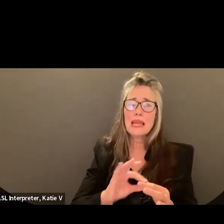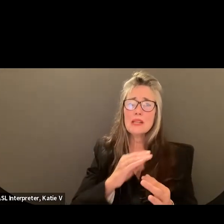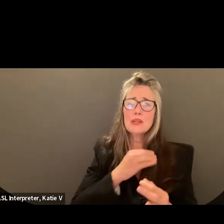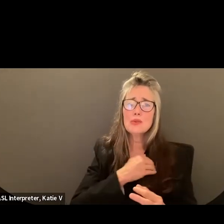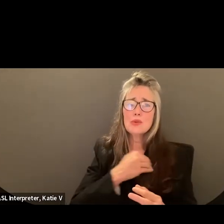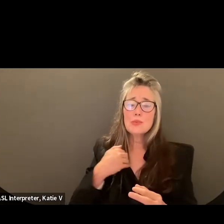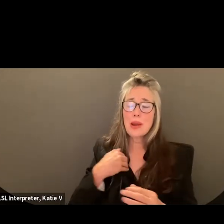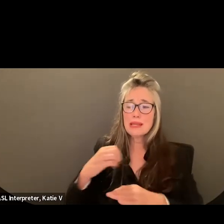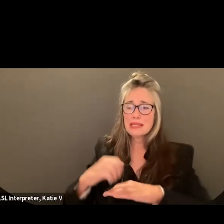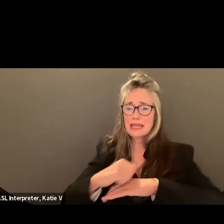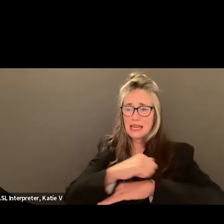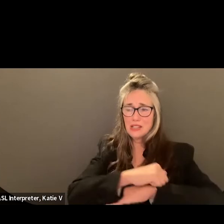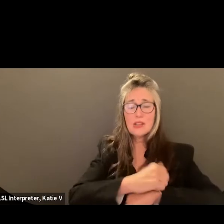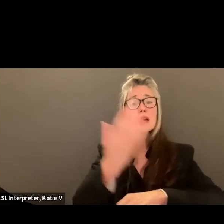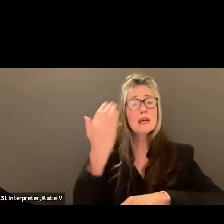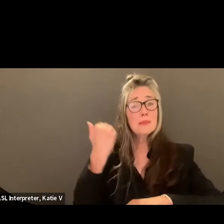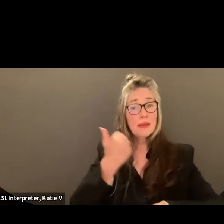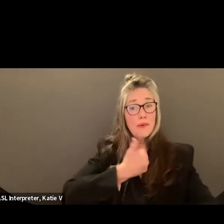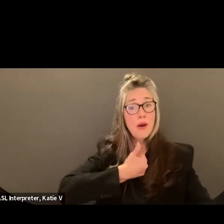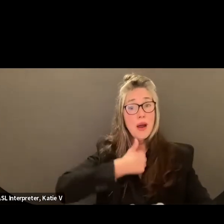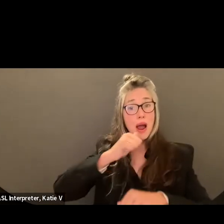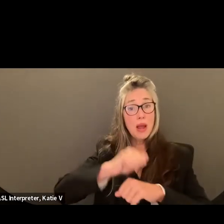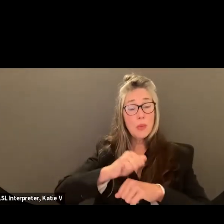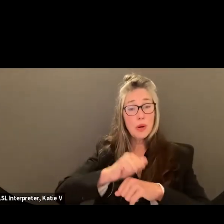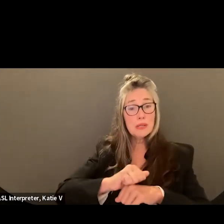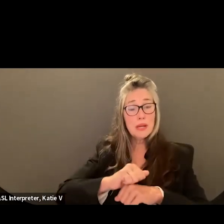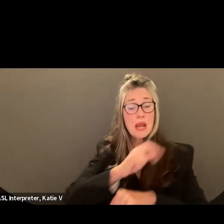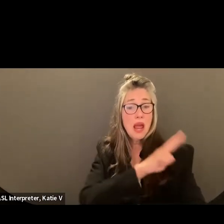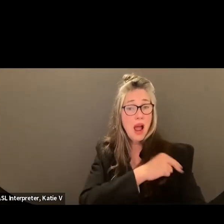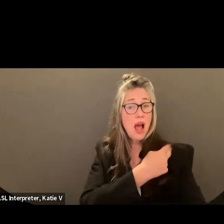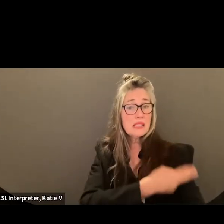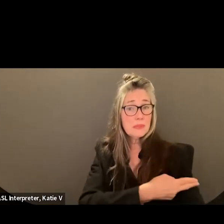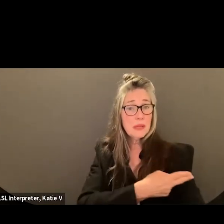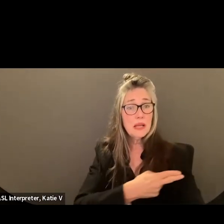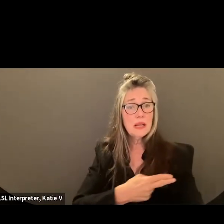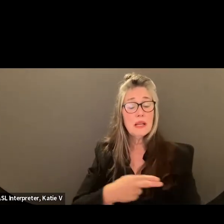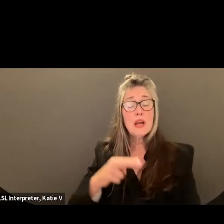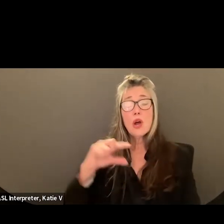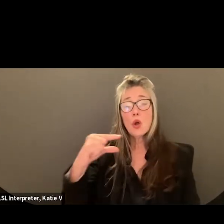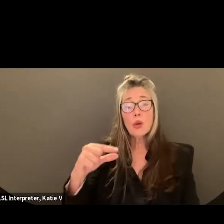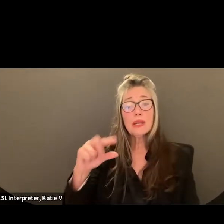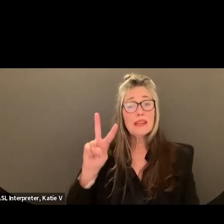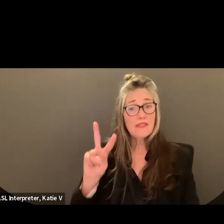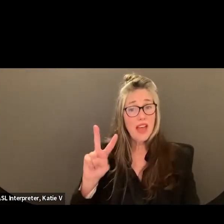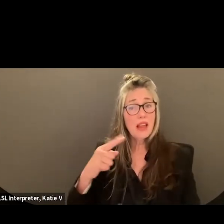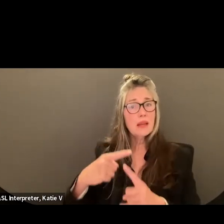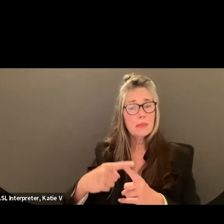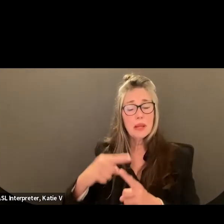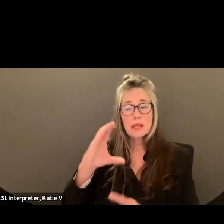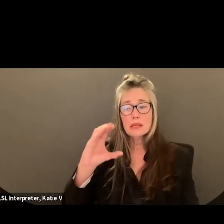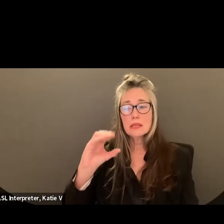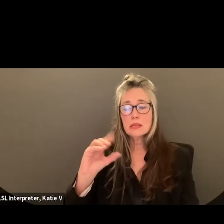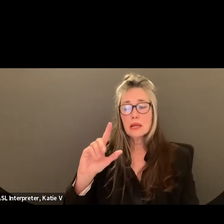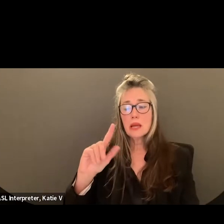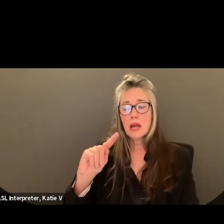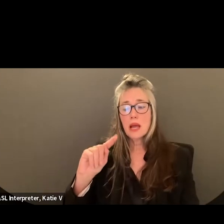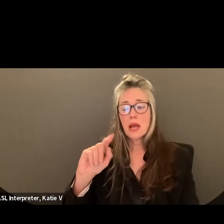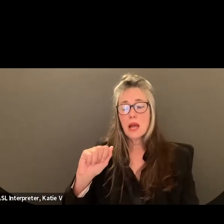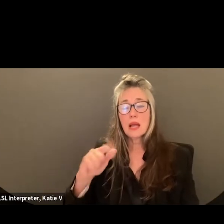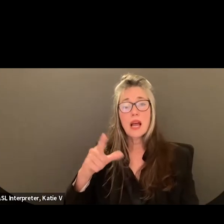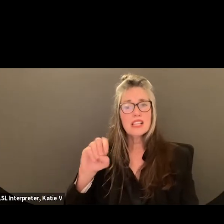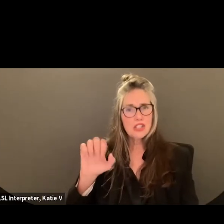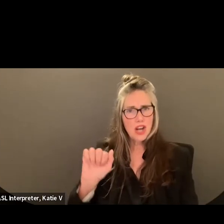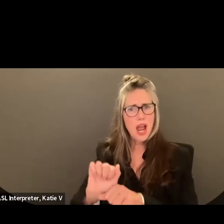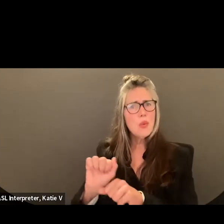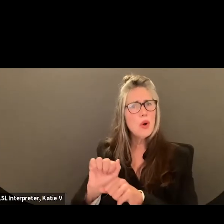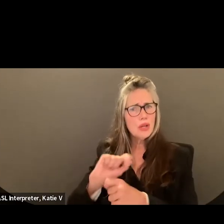hospital at, well, Goleta Valley and Cottage Hospital, and have worked with women who are being tested and